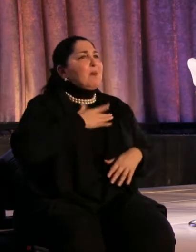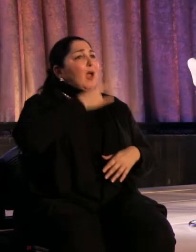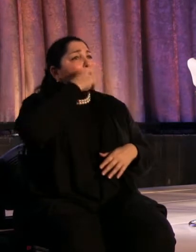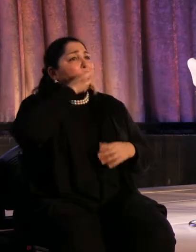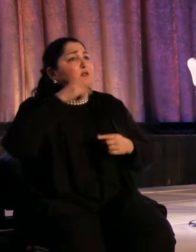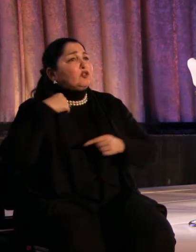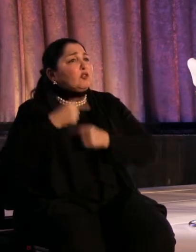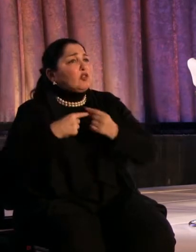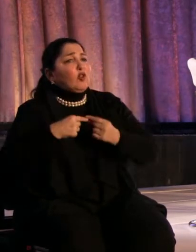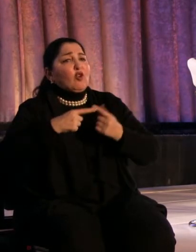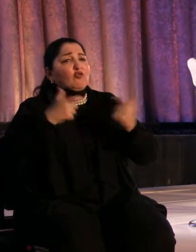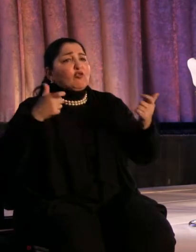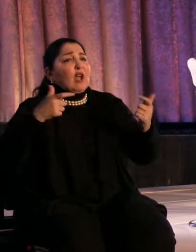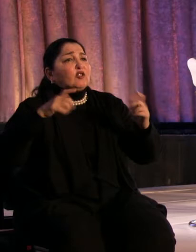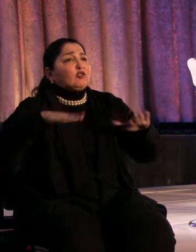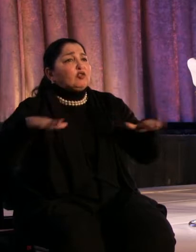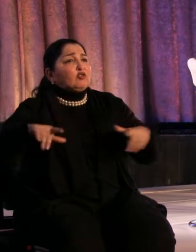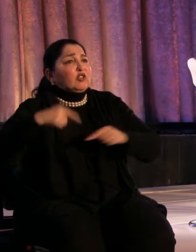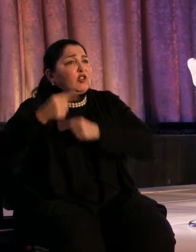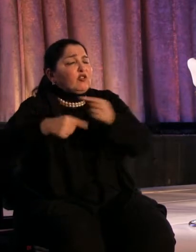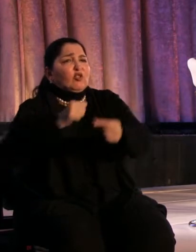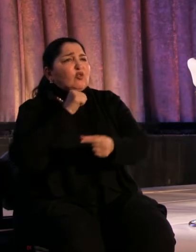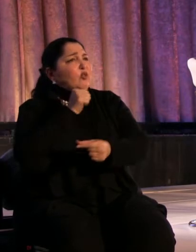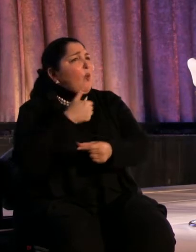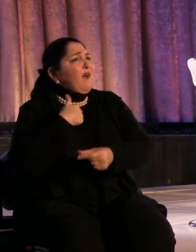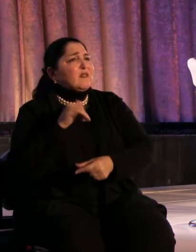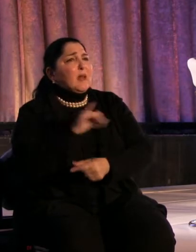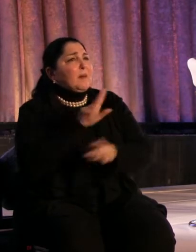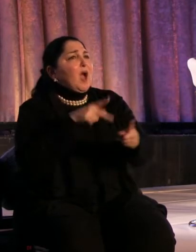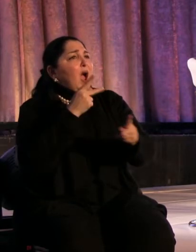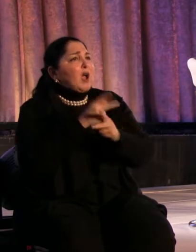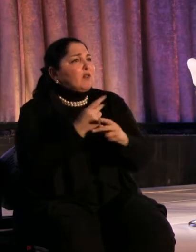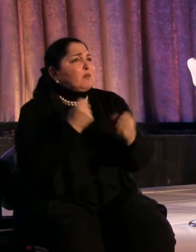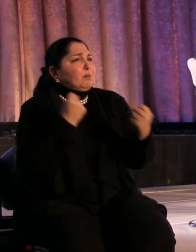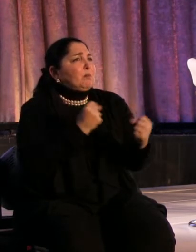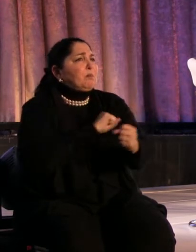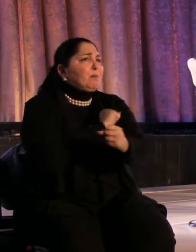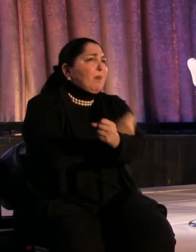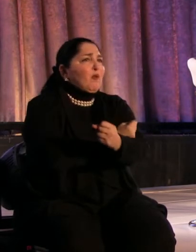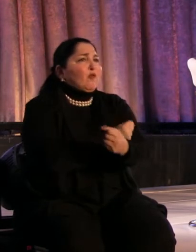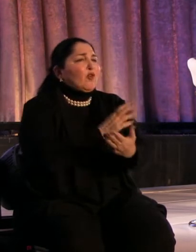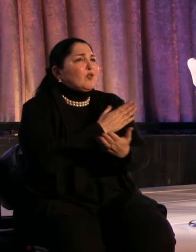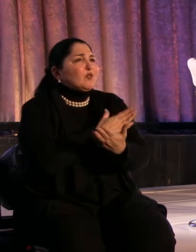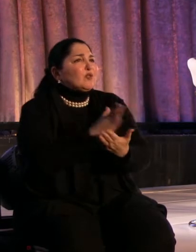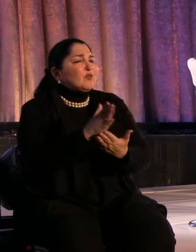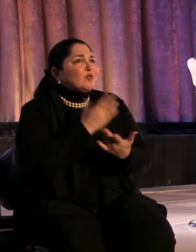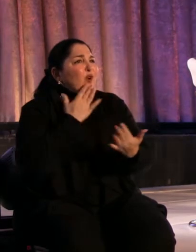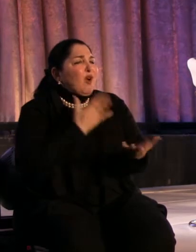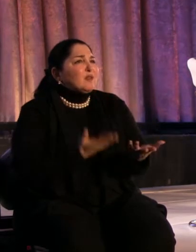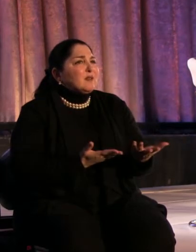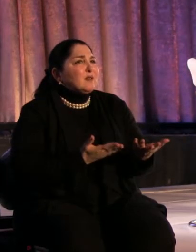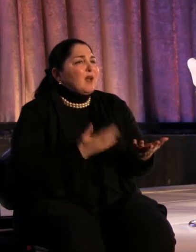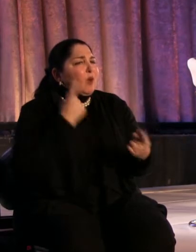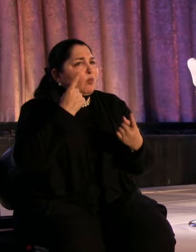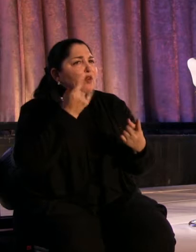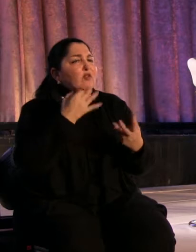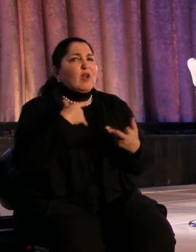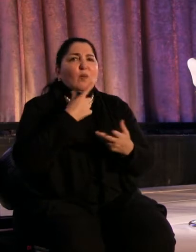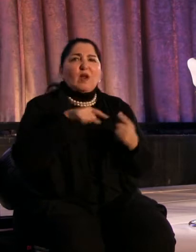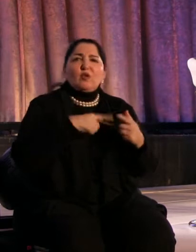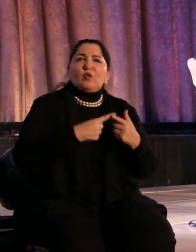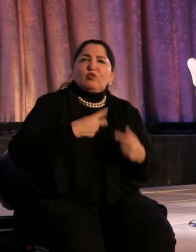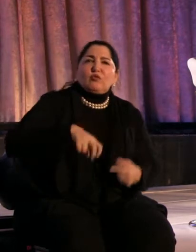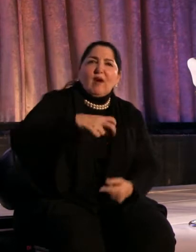They're not creating songs these days. And I'm wondering if you've had any conversations with your audiences as you travel